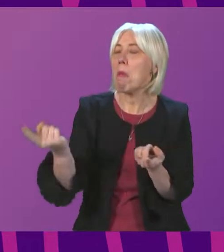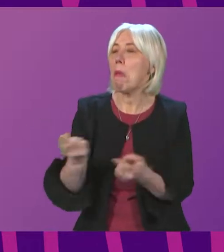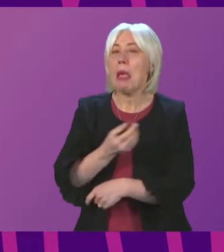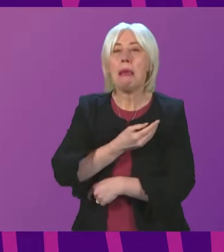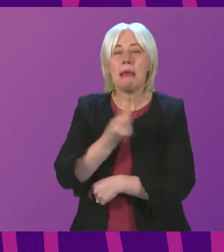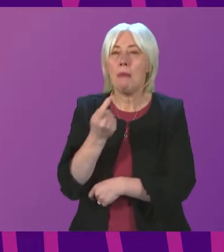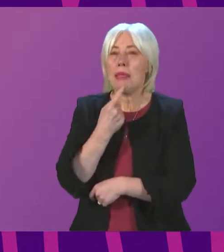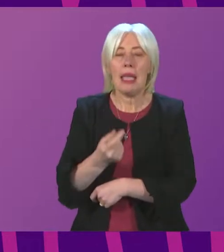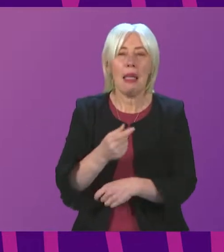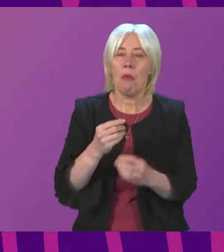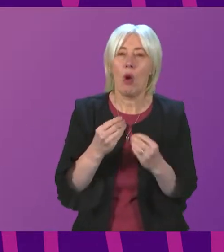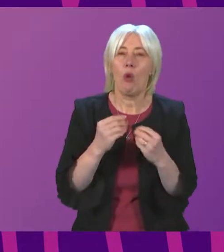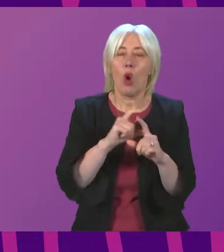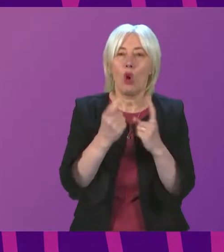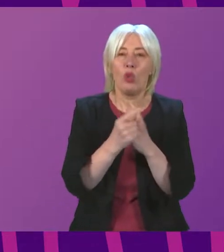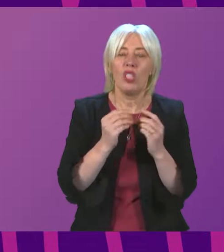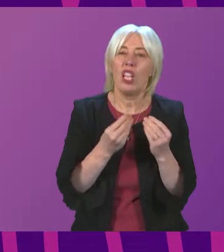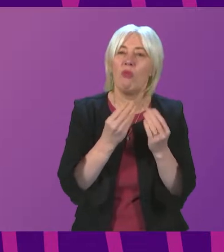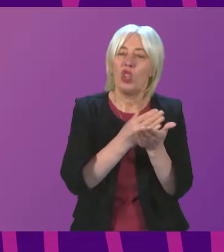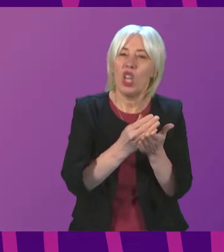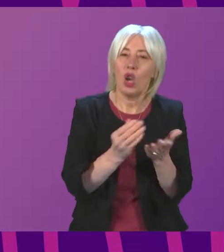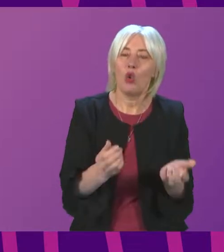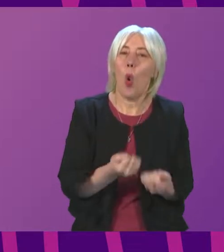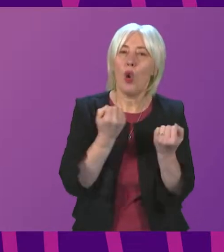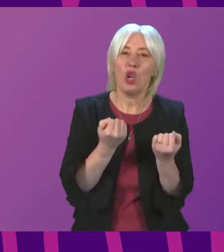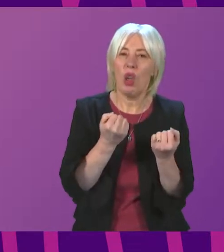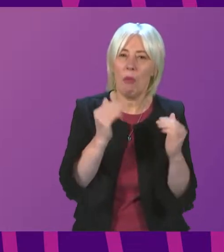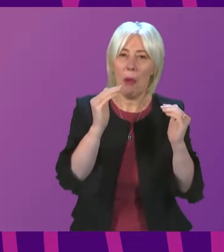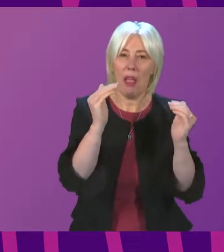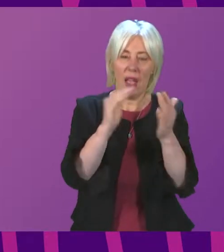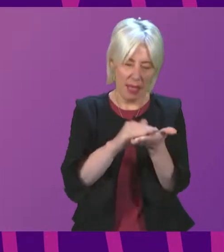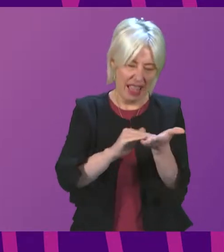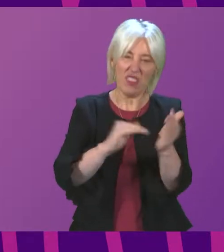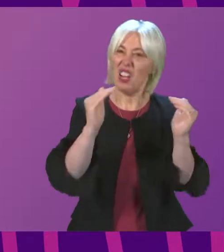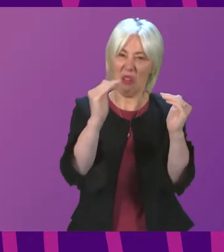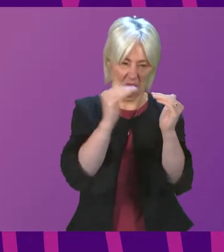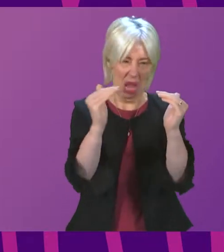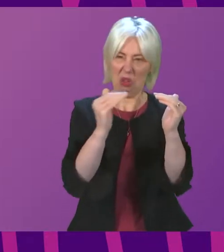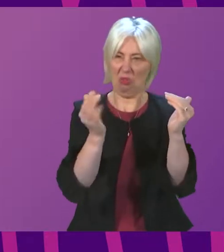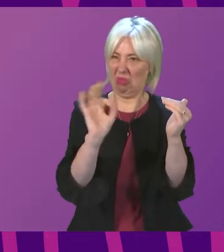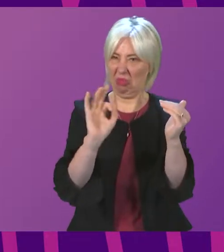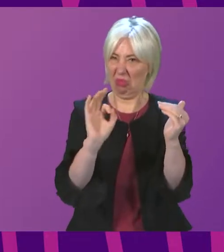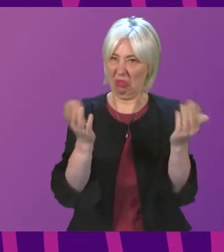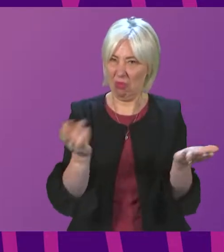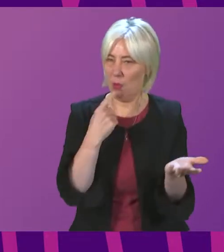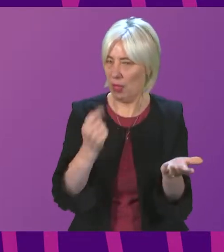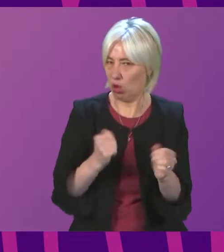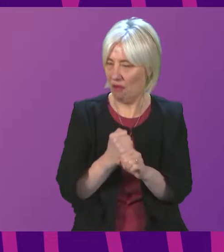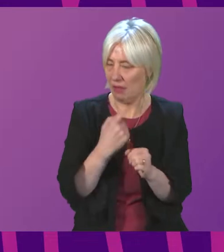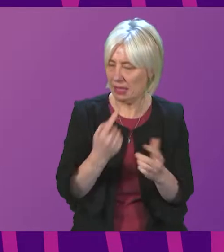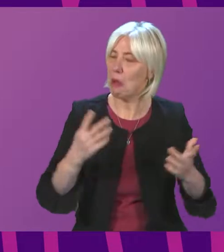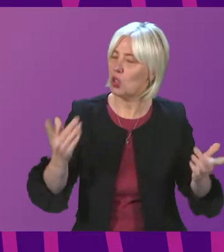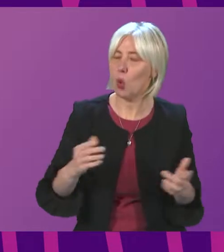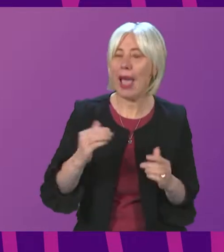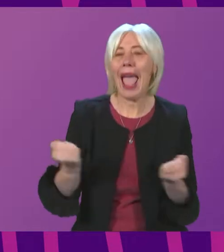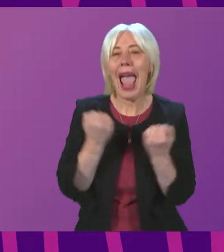community shared ownership offers that do not meet the definition of community shared ownership as defined by the scottish government energy saving